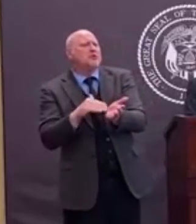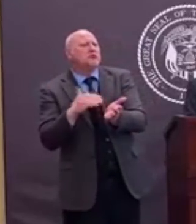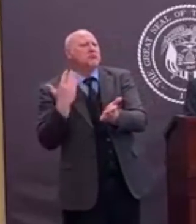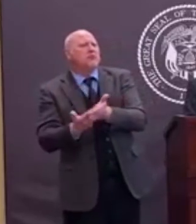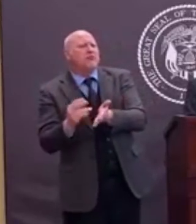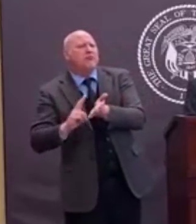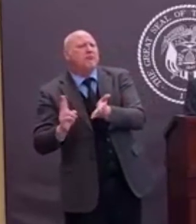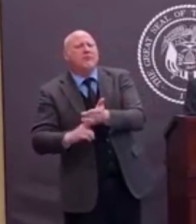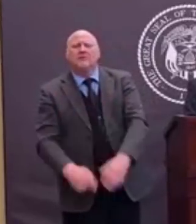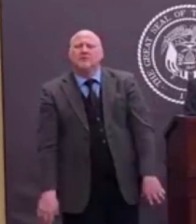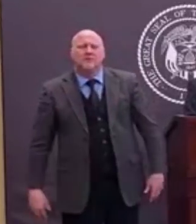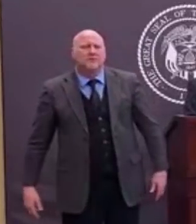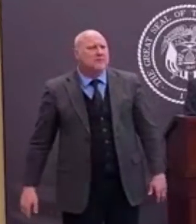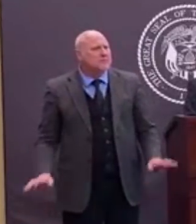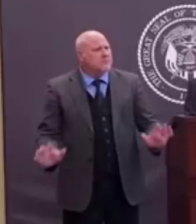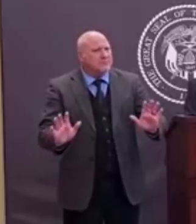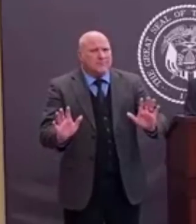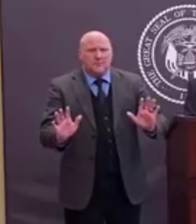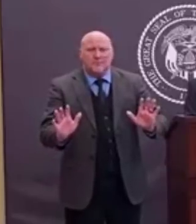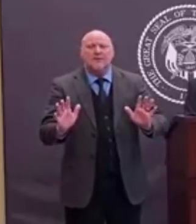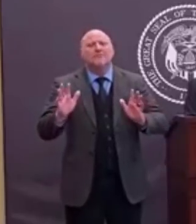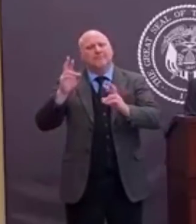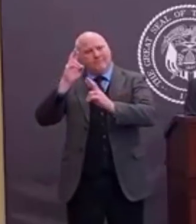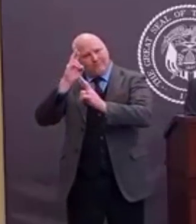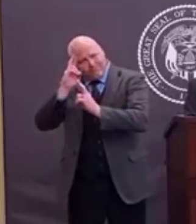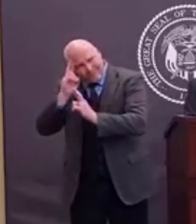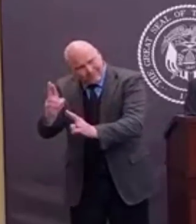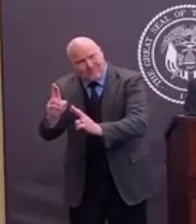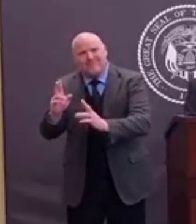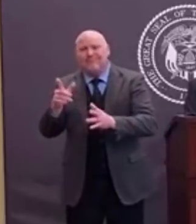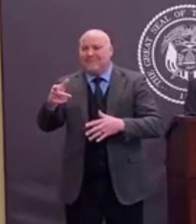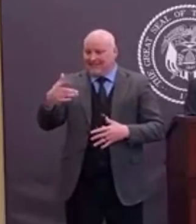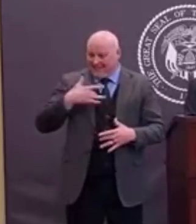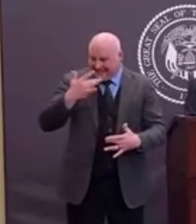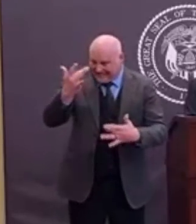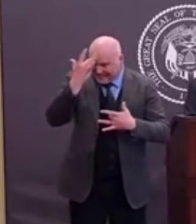We don't want them to be on the job if they're sick of any nature.